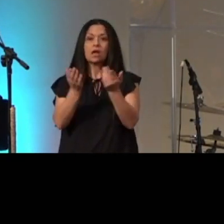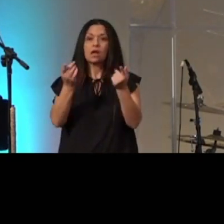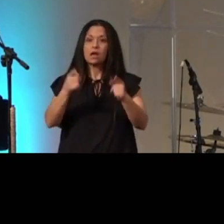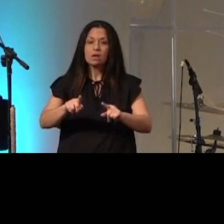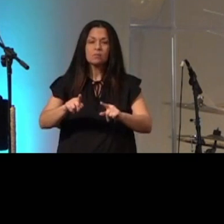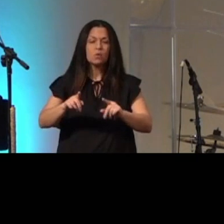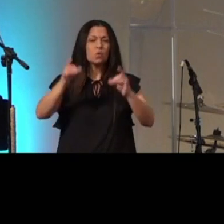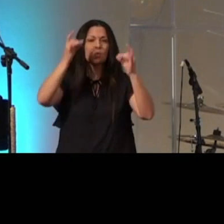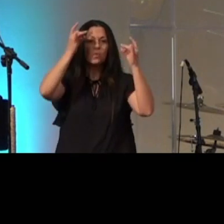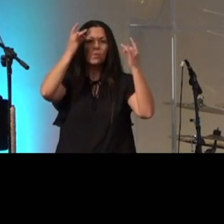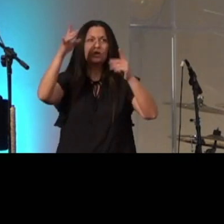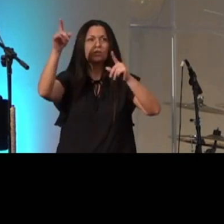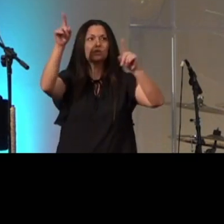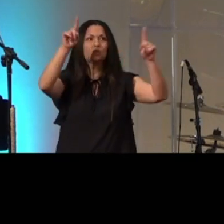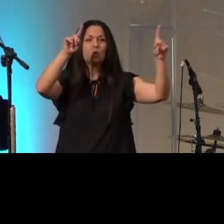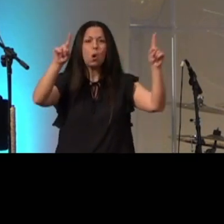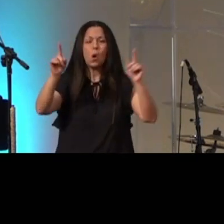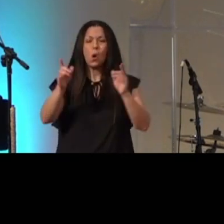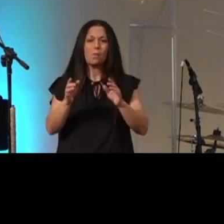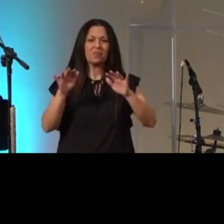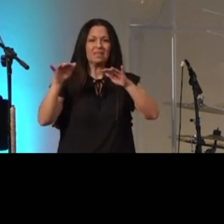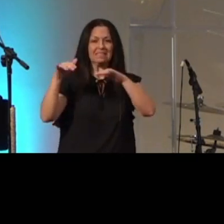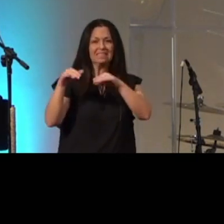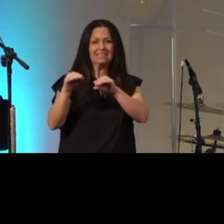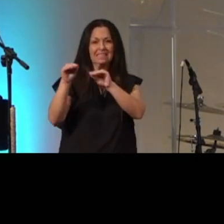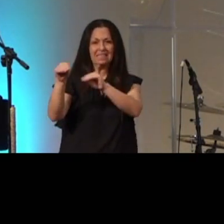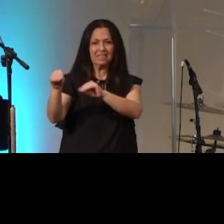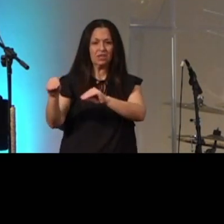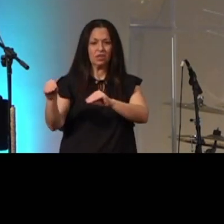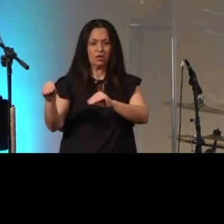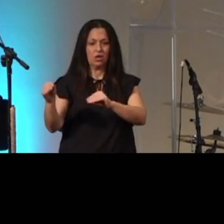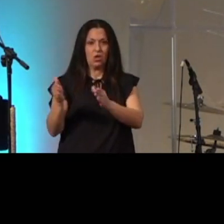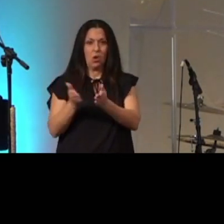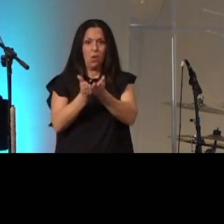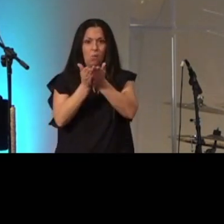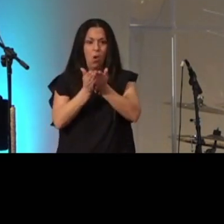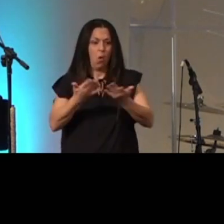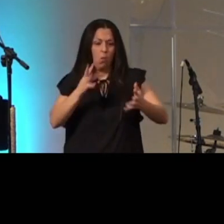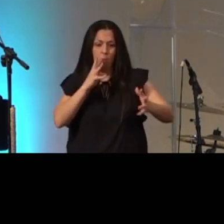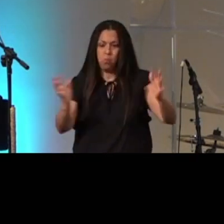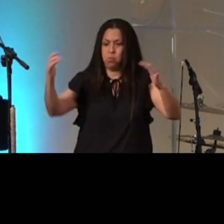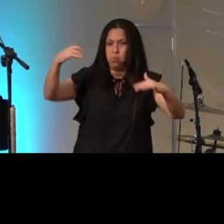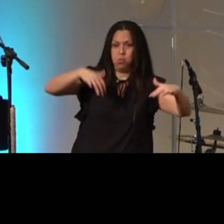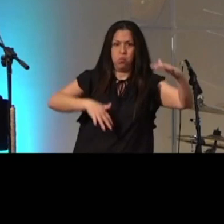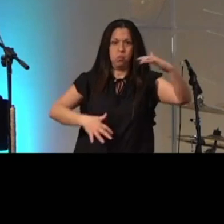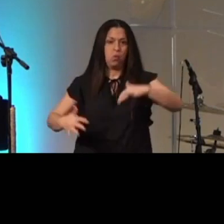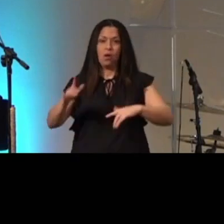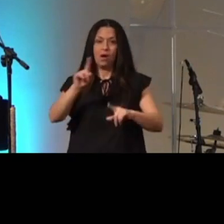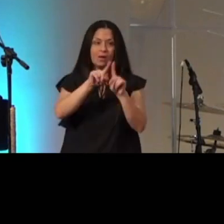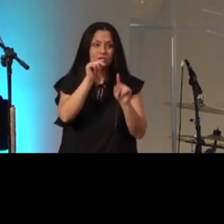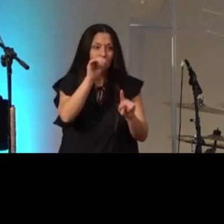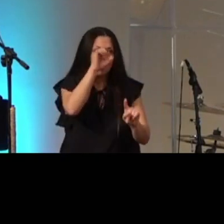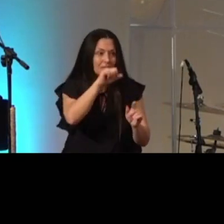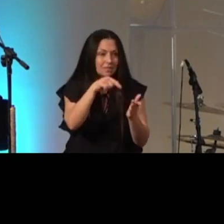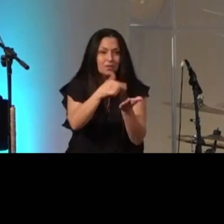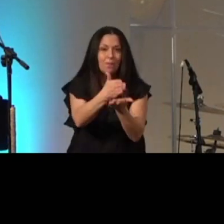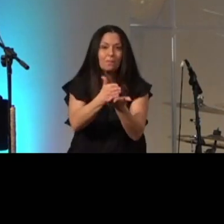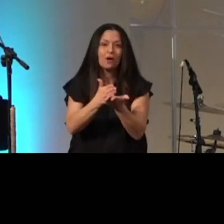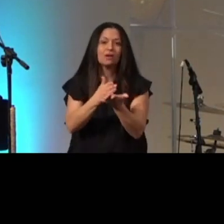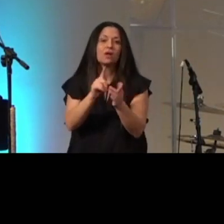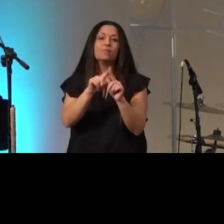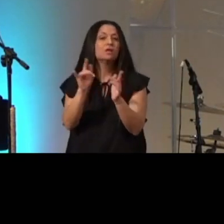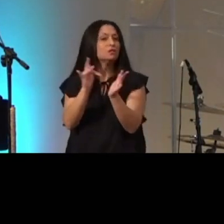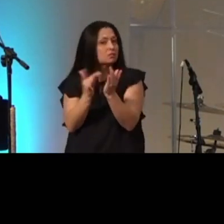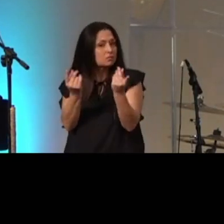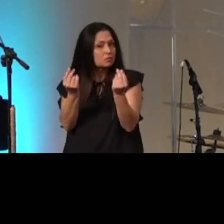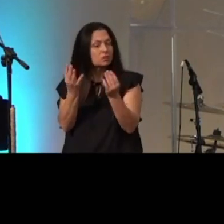so that the boat was being swamped by the waves don't miss this part but jesus but he was asleep